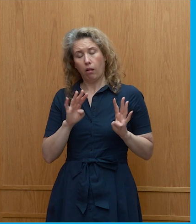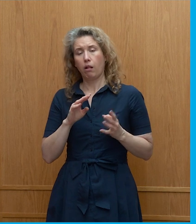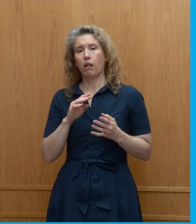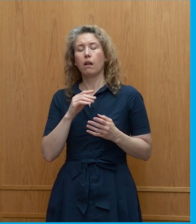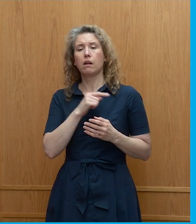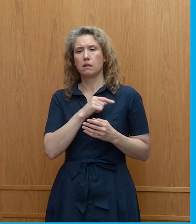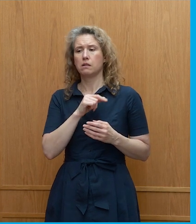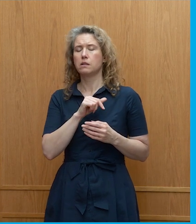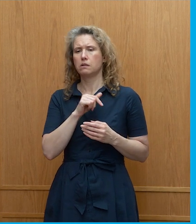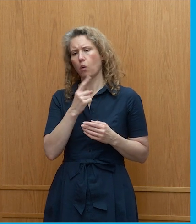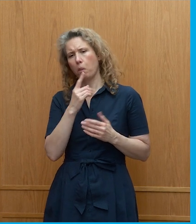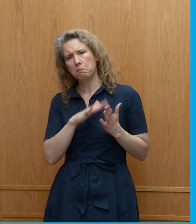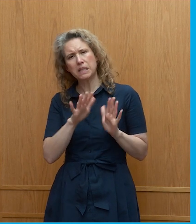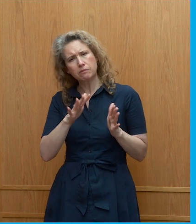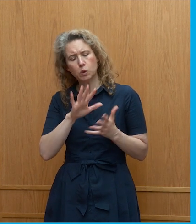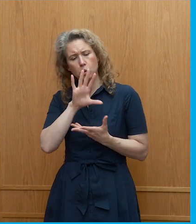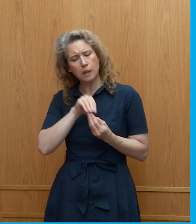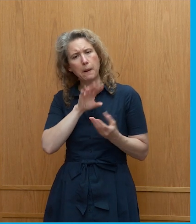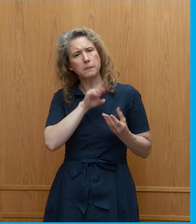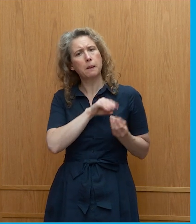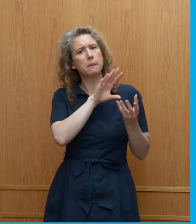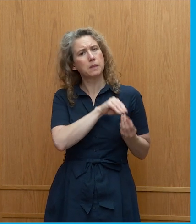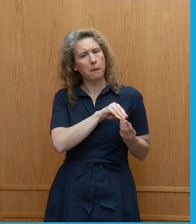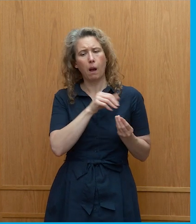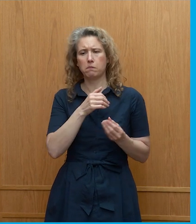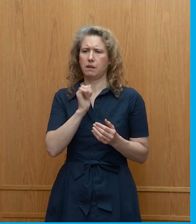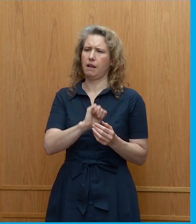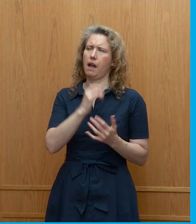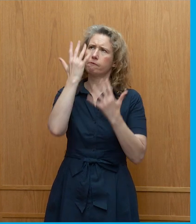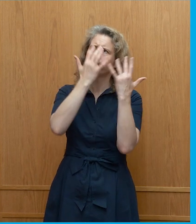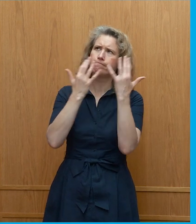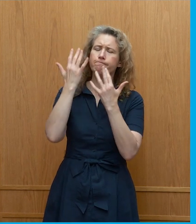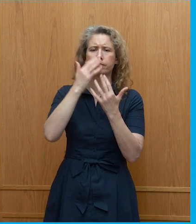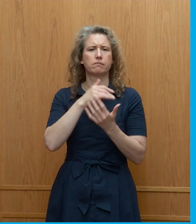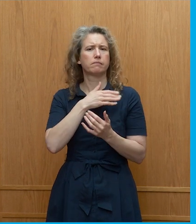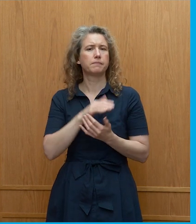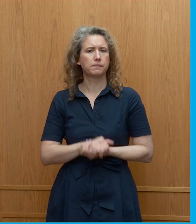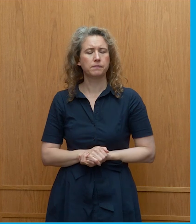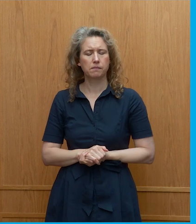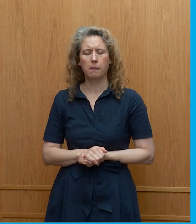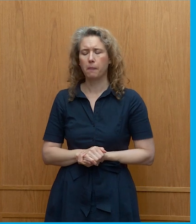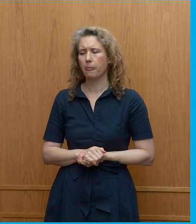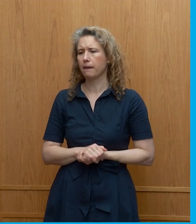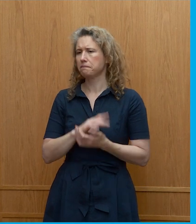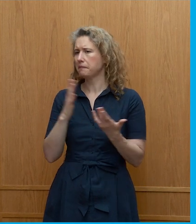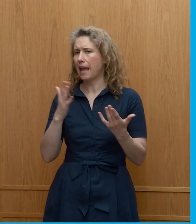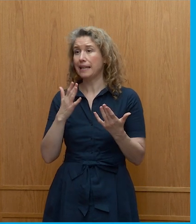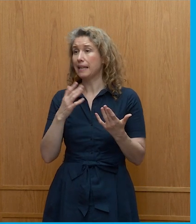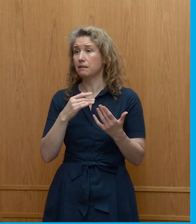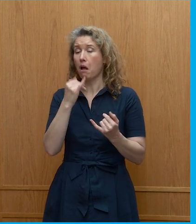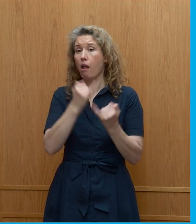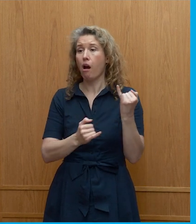a minute or so to sum up with any final thoughts and calls for action